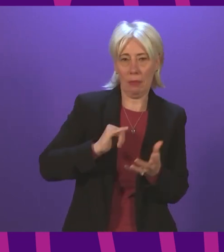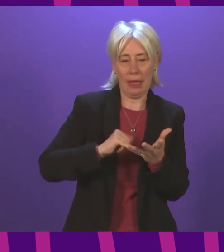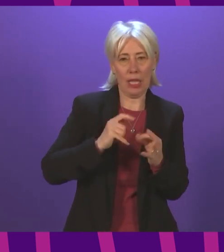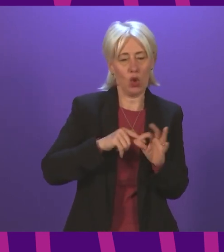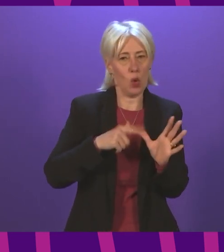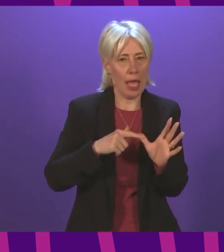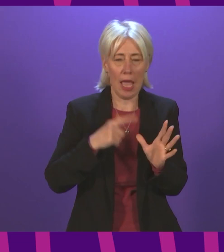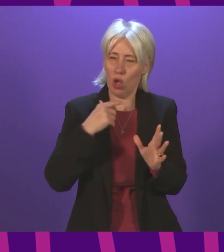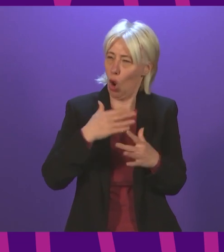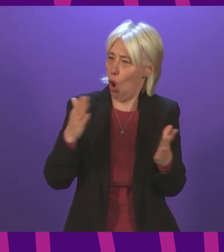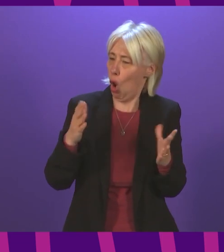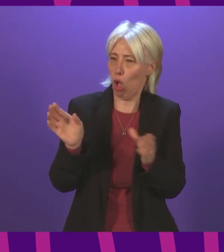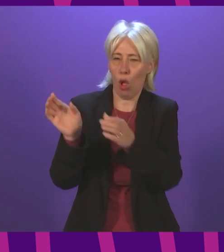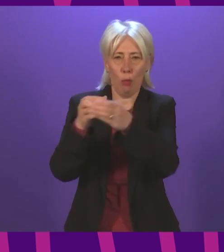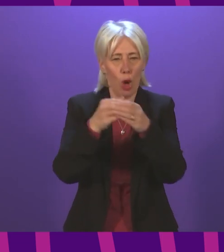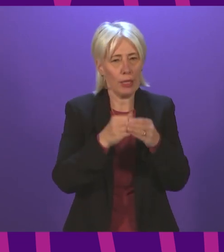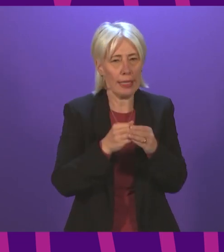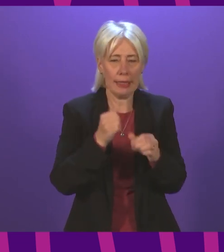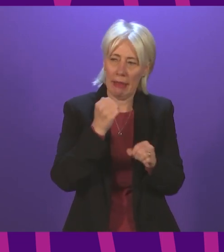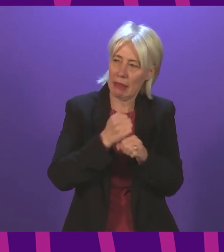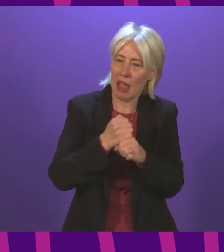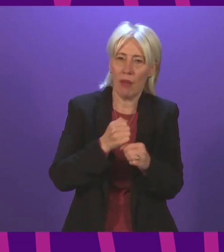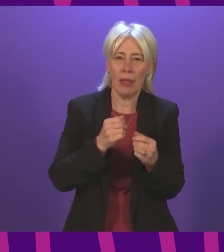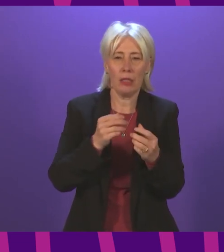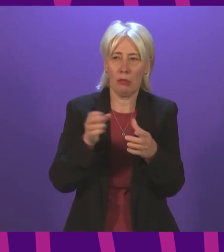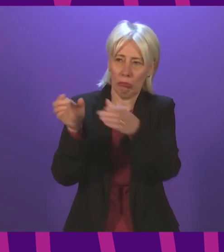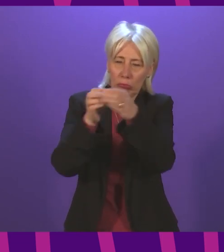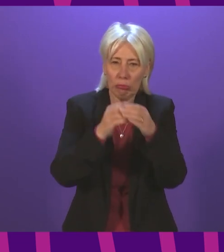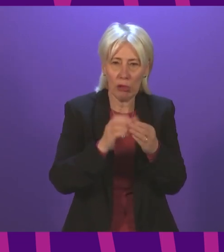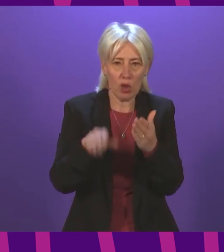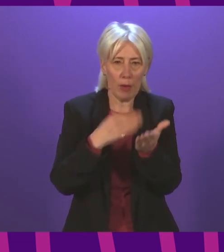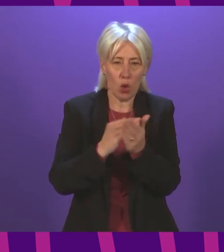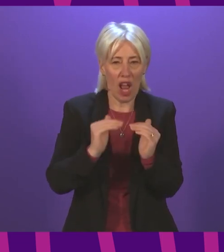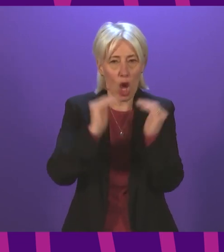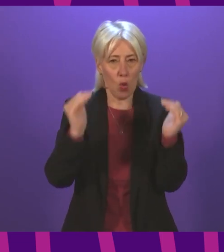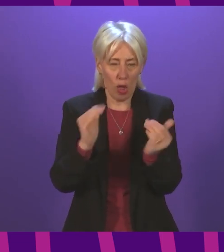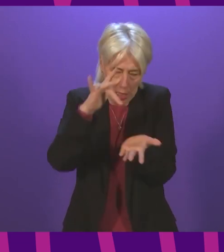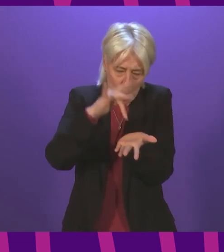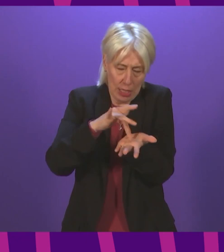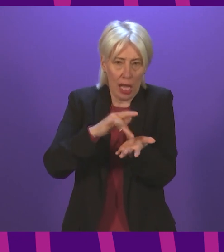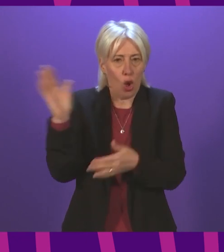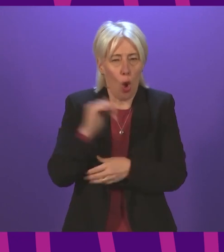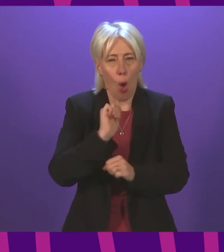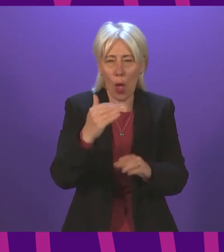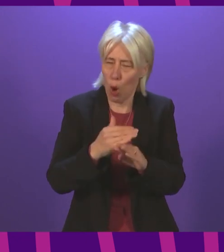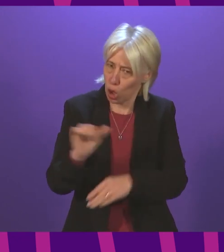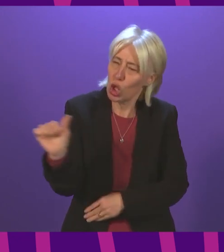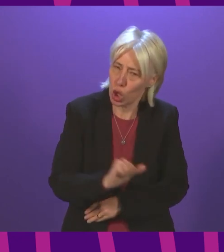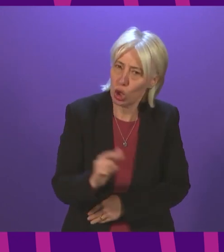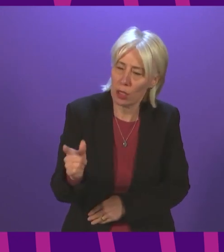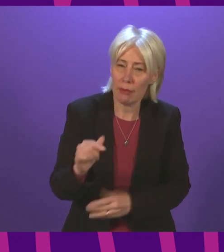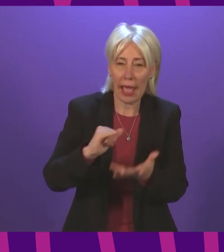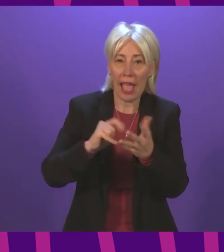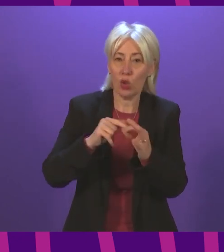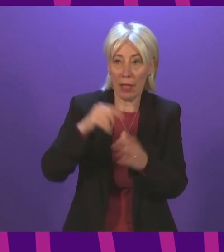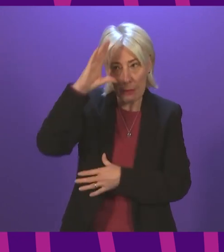bodies, whether they're government agencies or otherwise, to have quality at the heart of everything they do. That's been impressed upon the